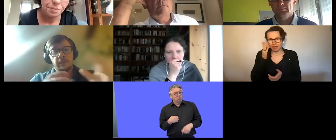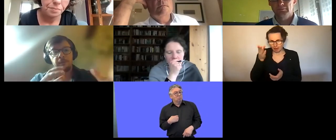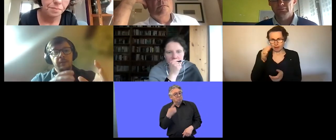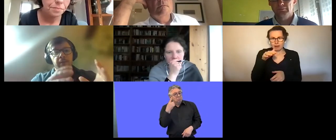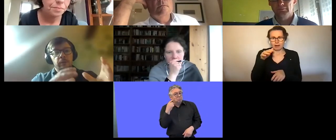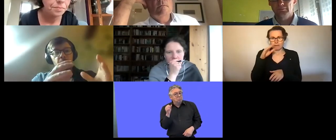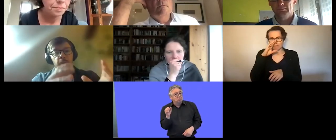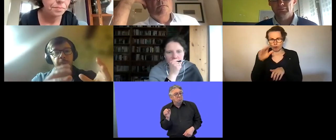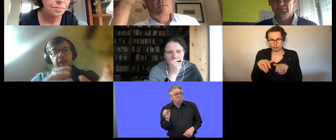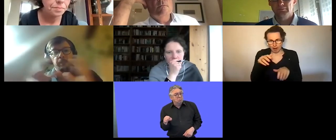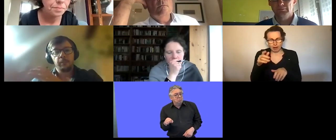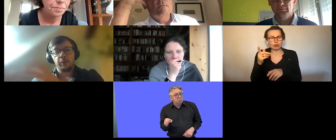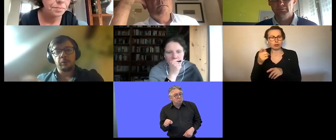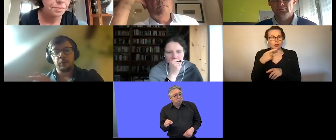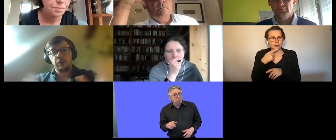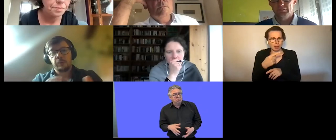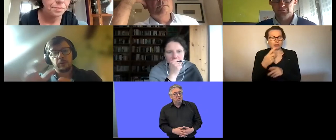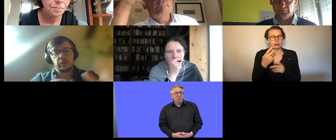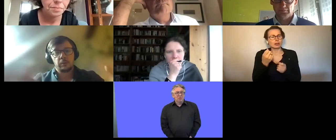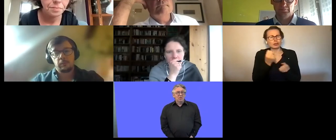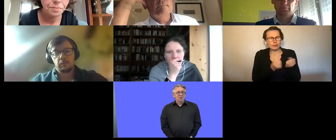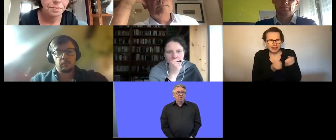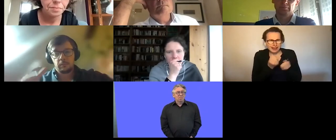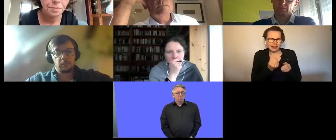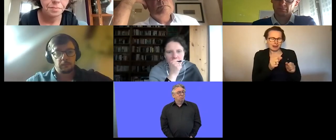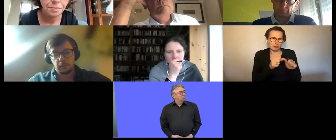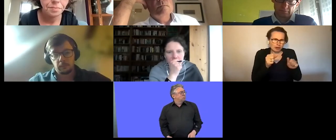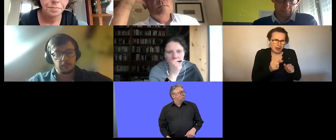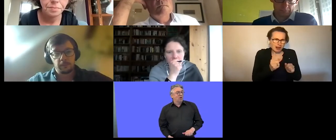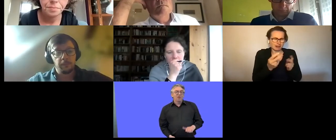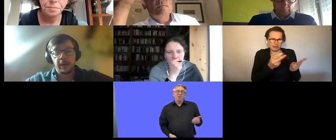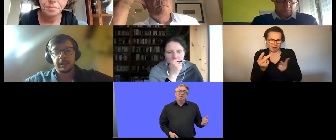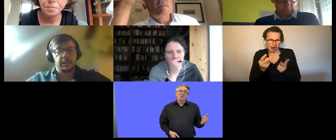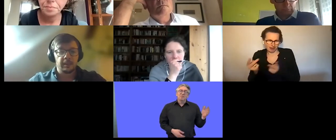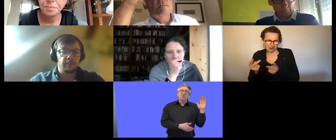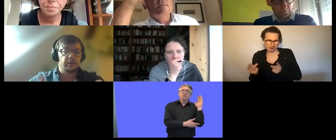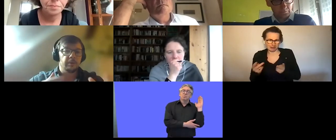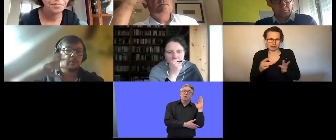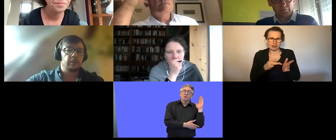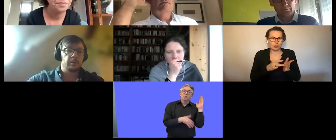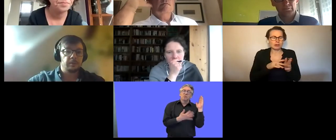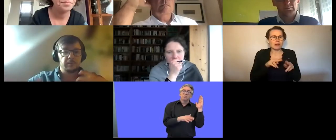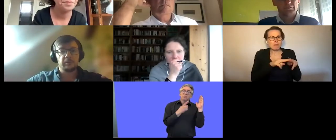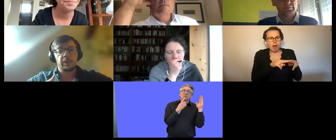luis could go first and i so